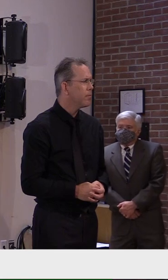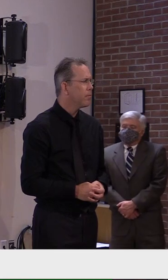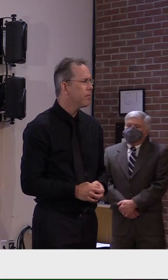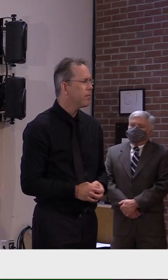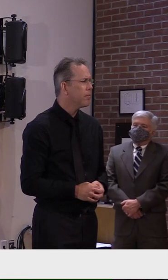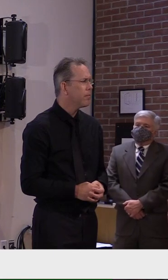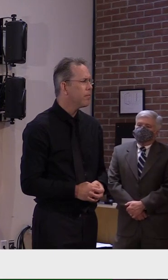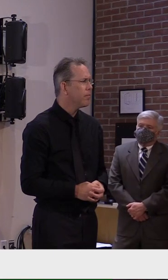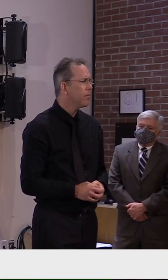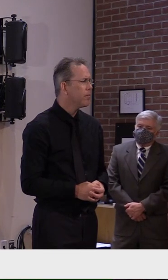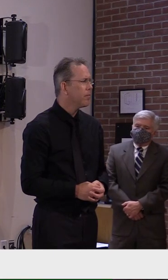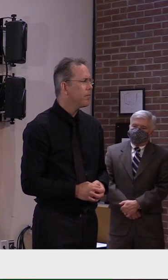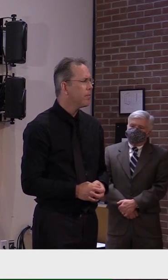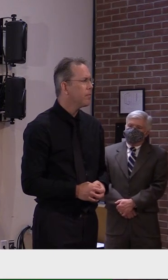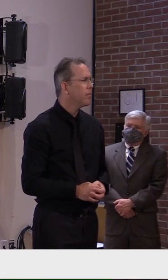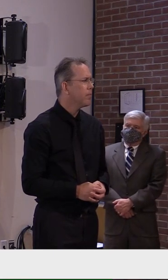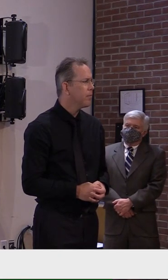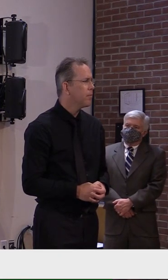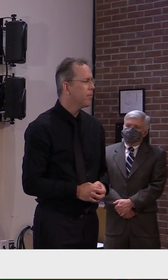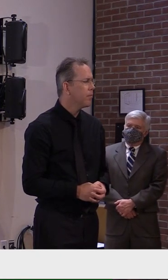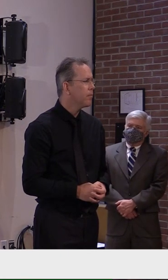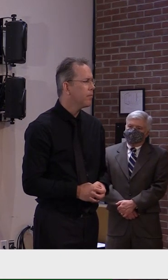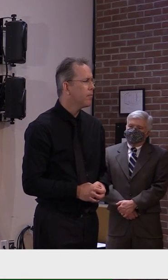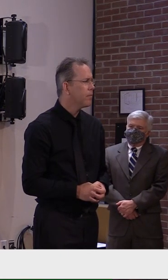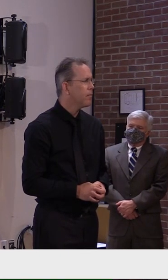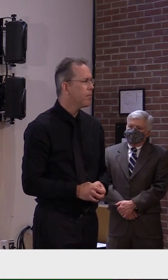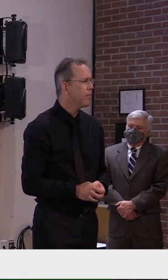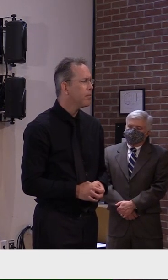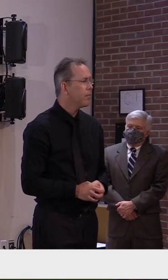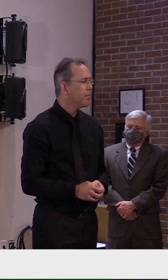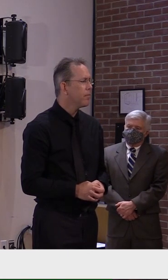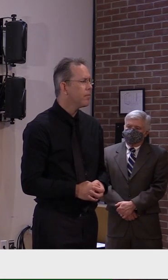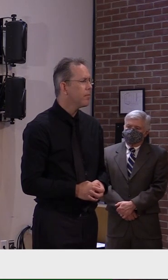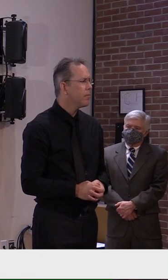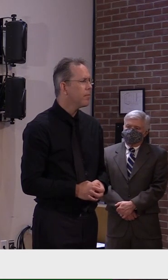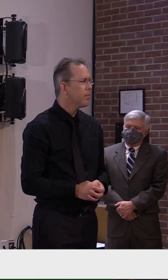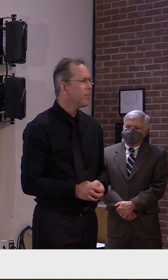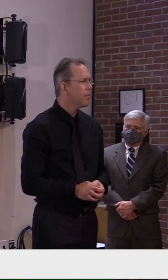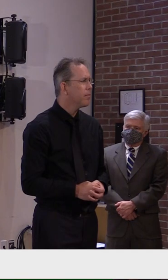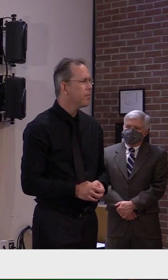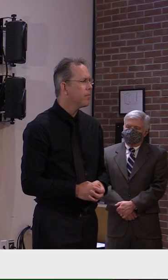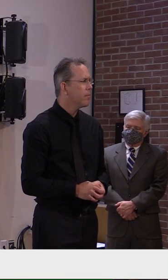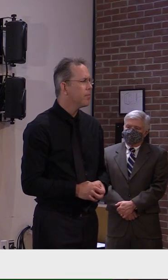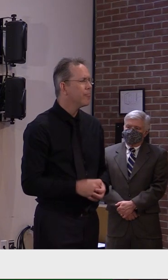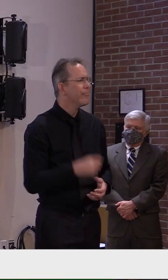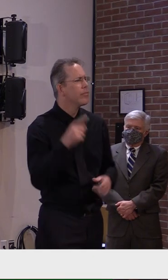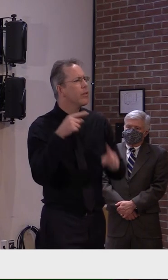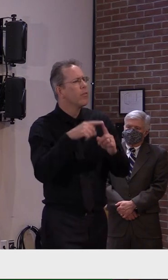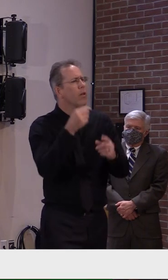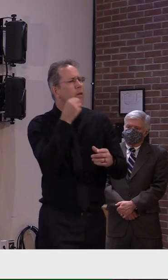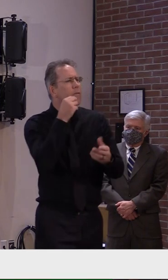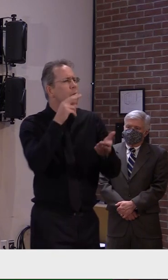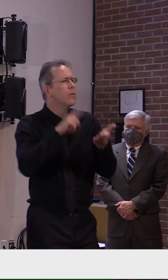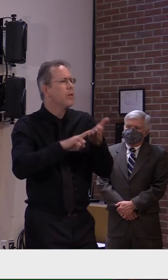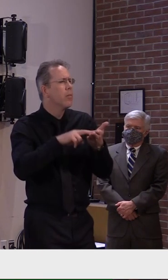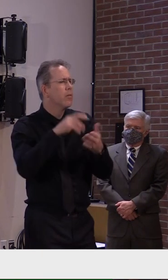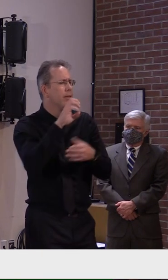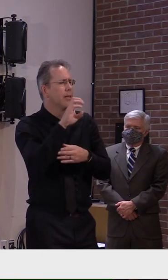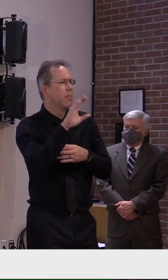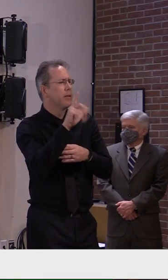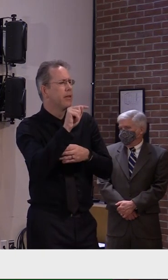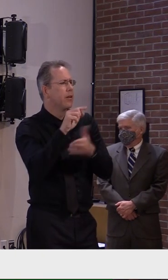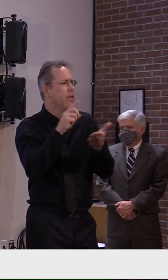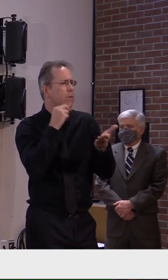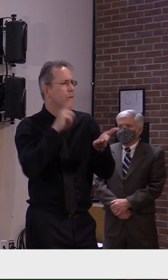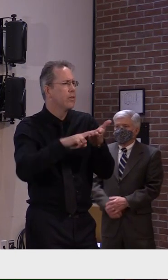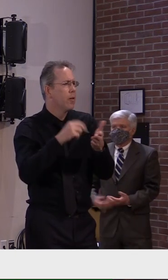um, using the EBT card. And is there any way of changing that or something the stores